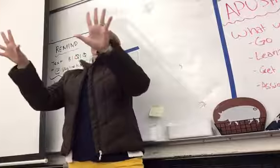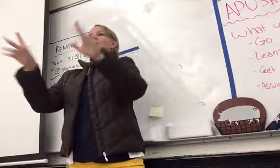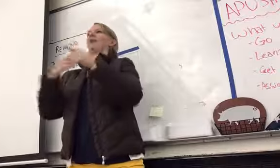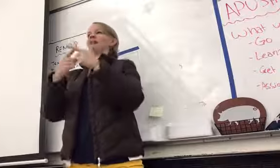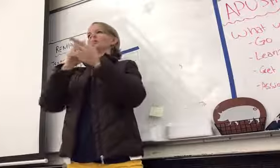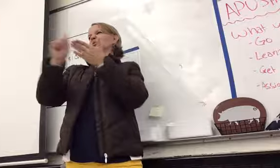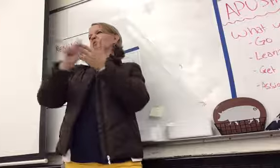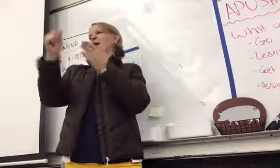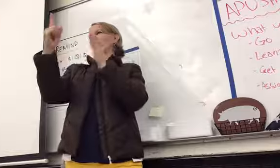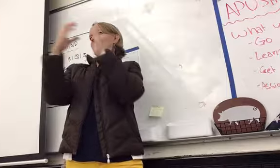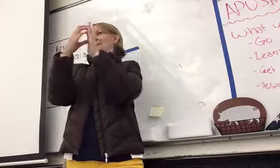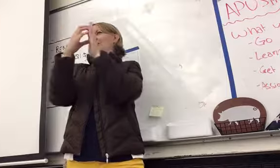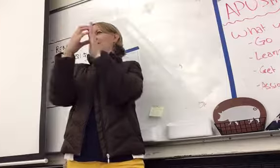So you said we could get pretty,